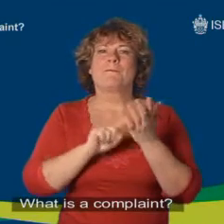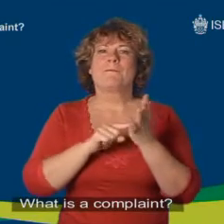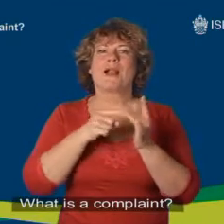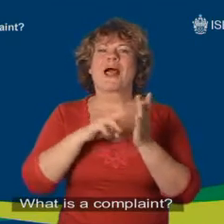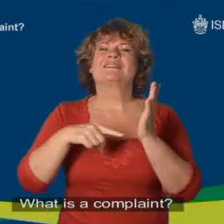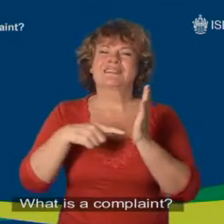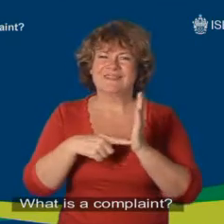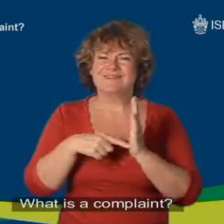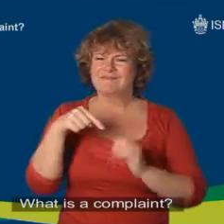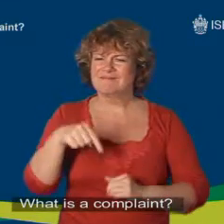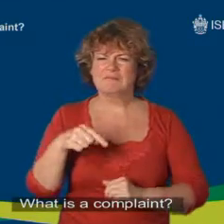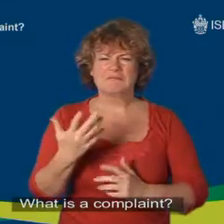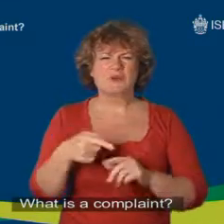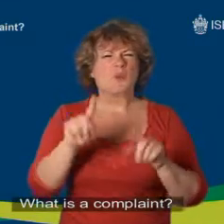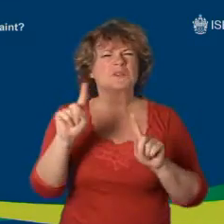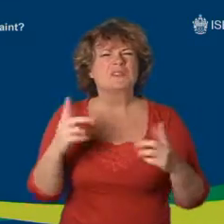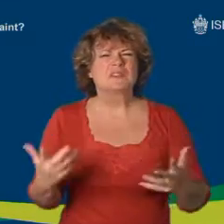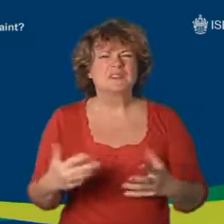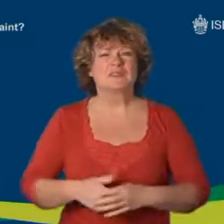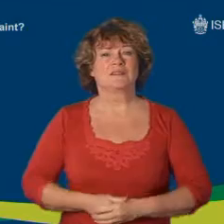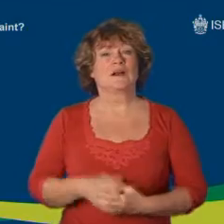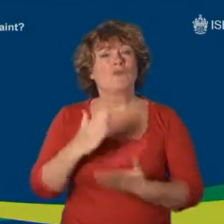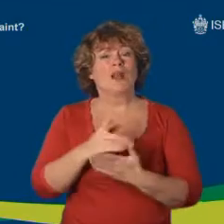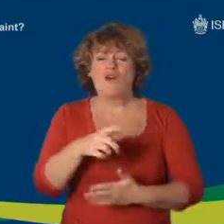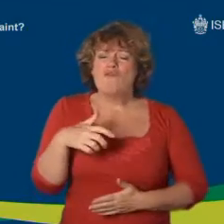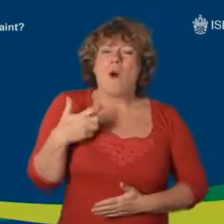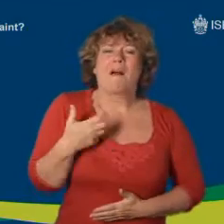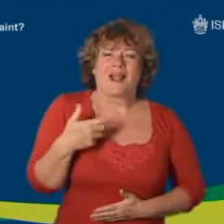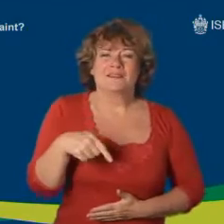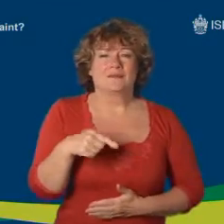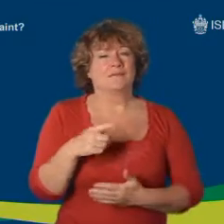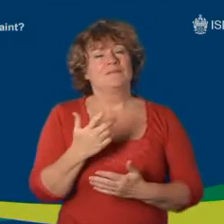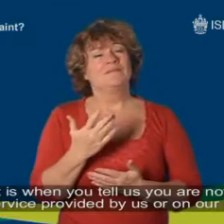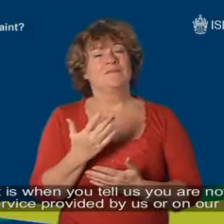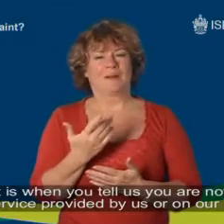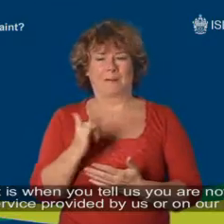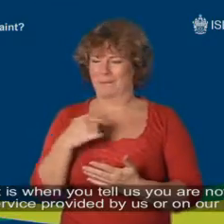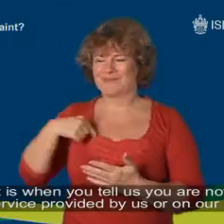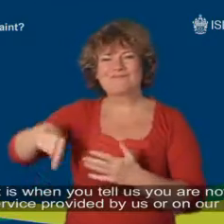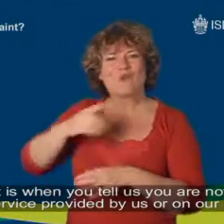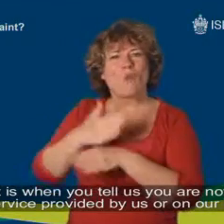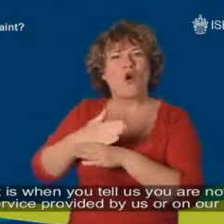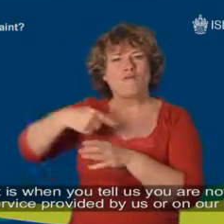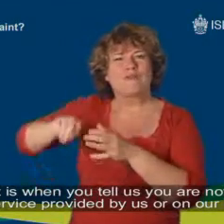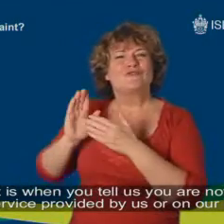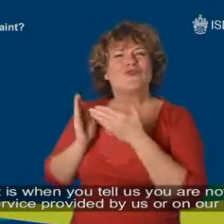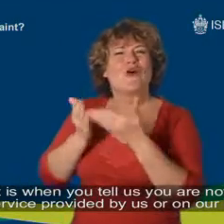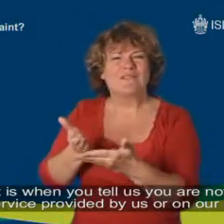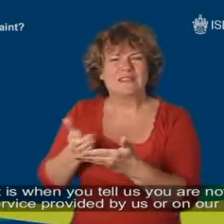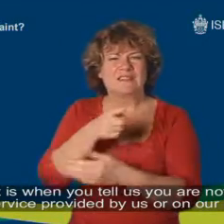A complaint is when you tell us you are